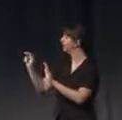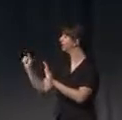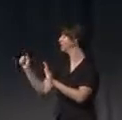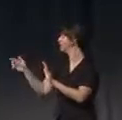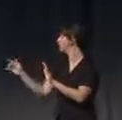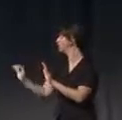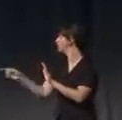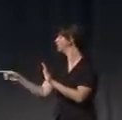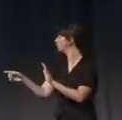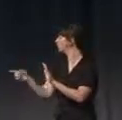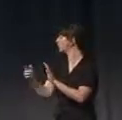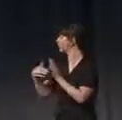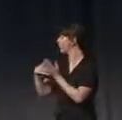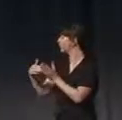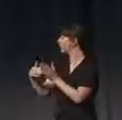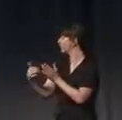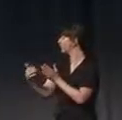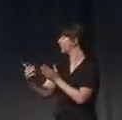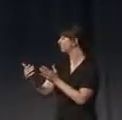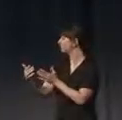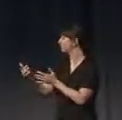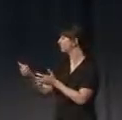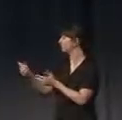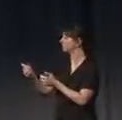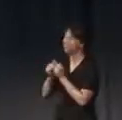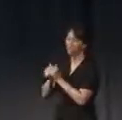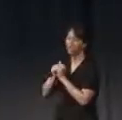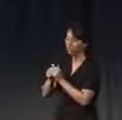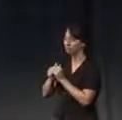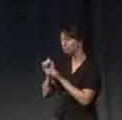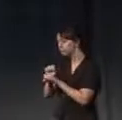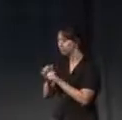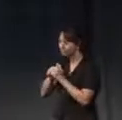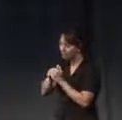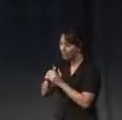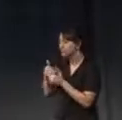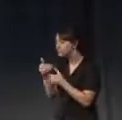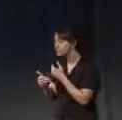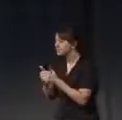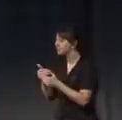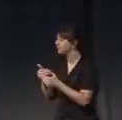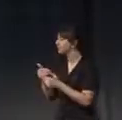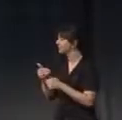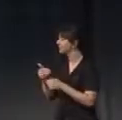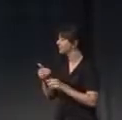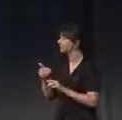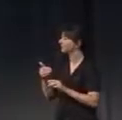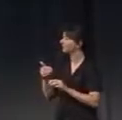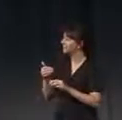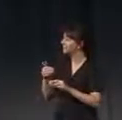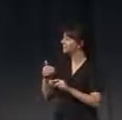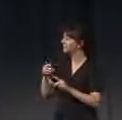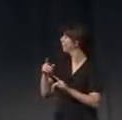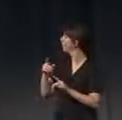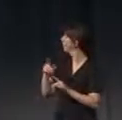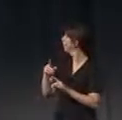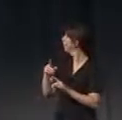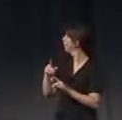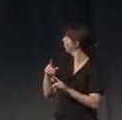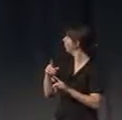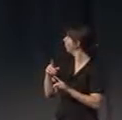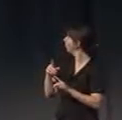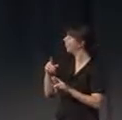many times in some of the installation and we have been together and how we could. This is an exercise I was posing to